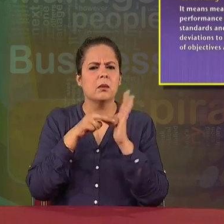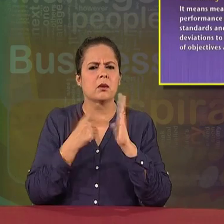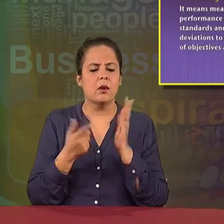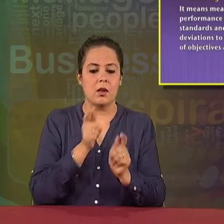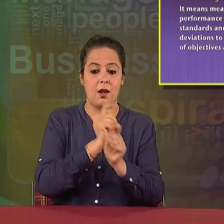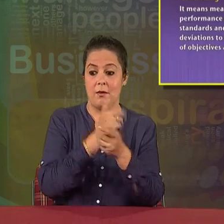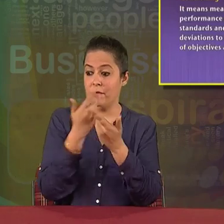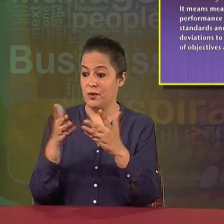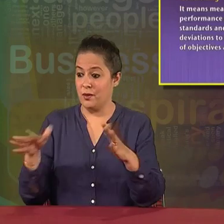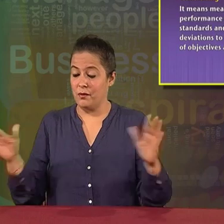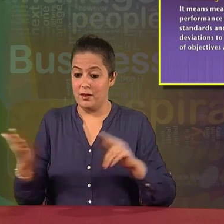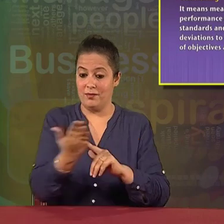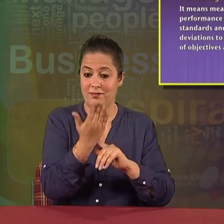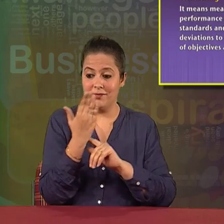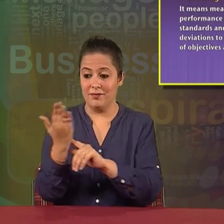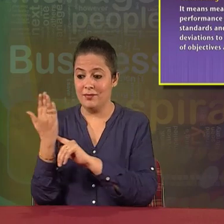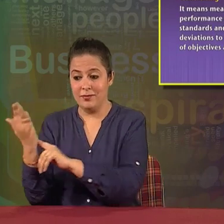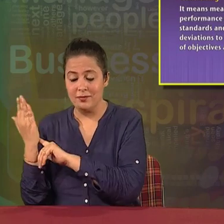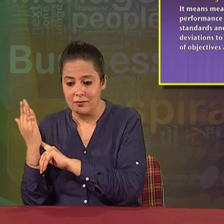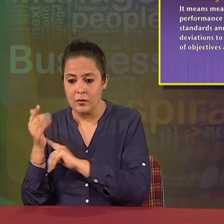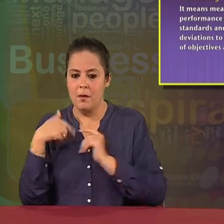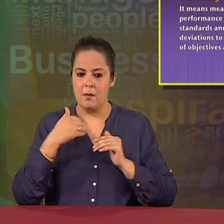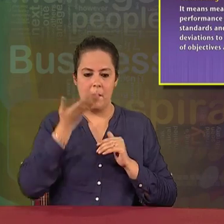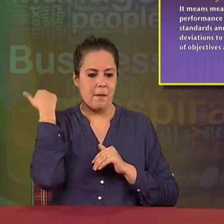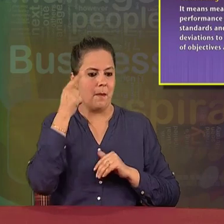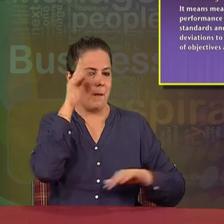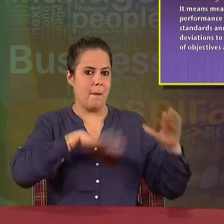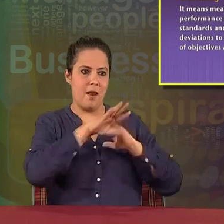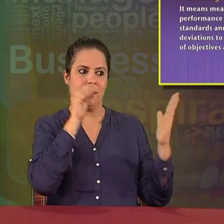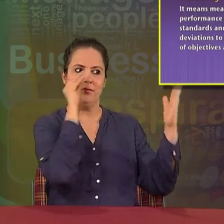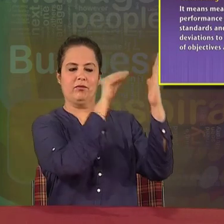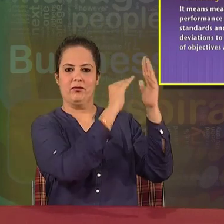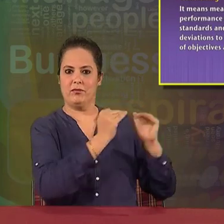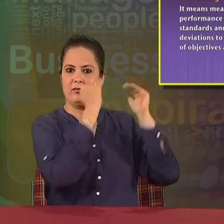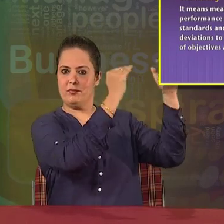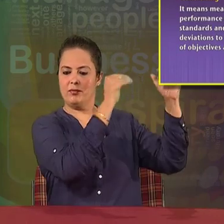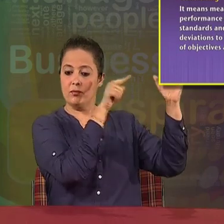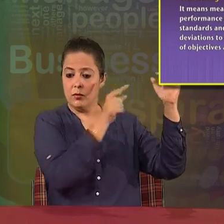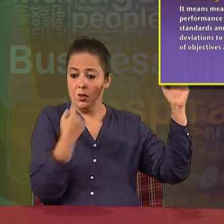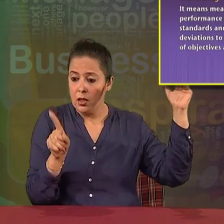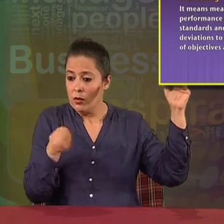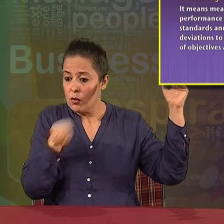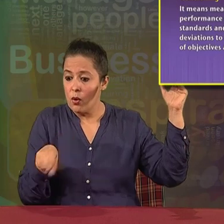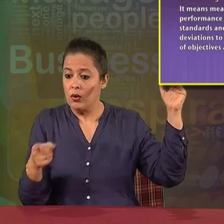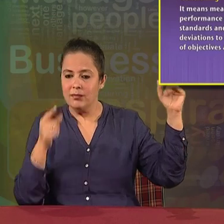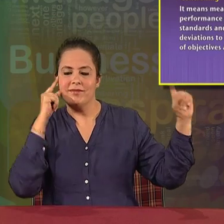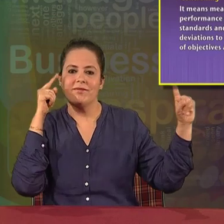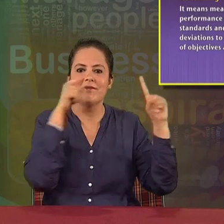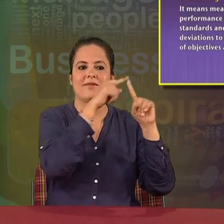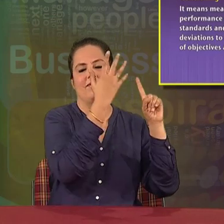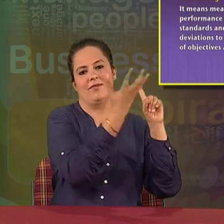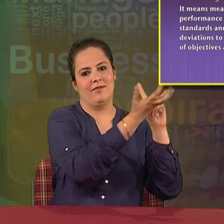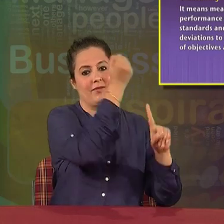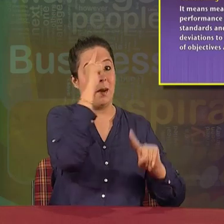measurement of performance against the standards and correcting deviations to assure attainment of objectives